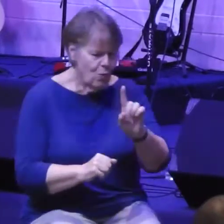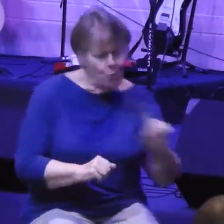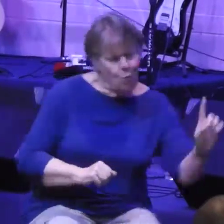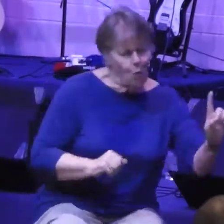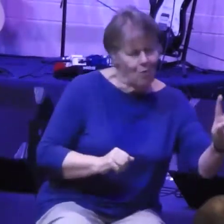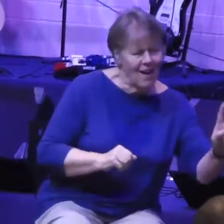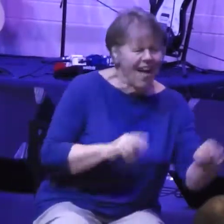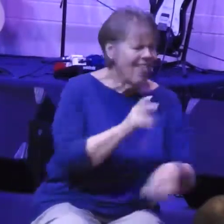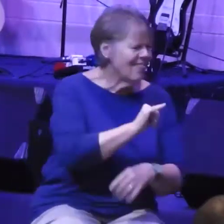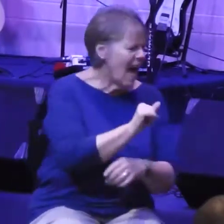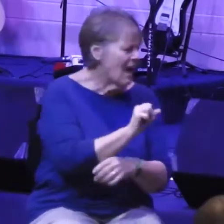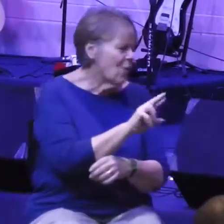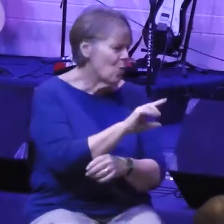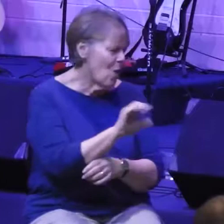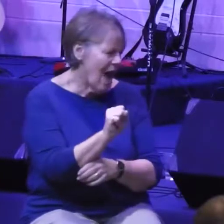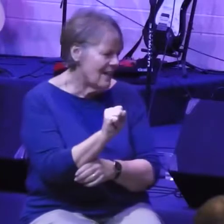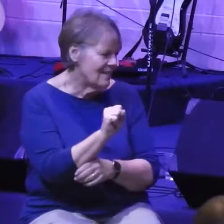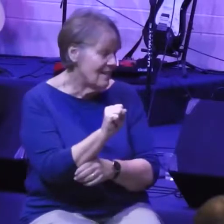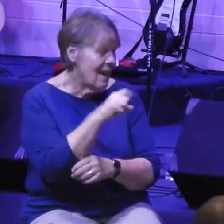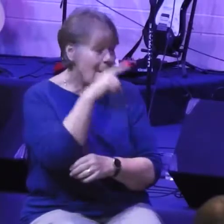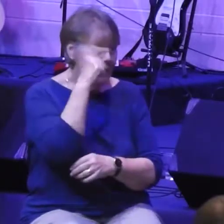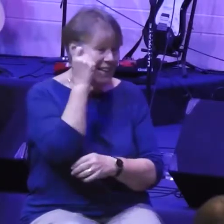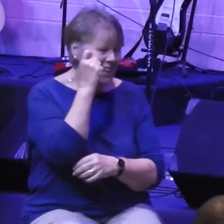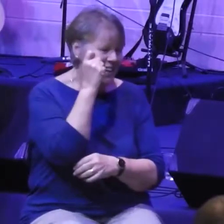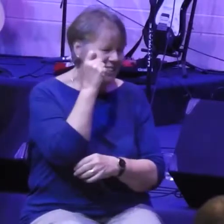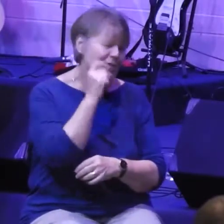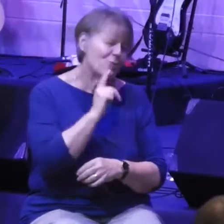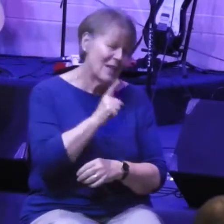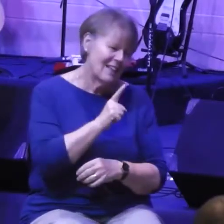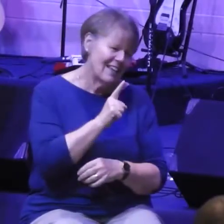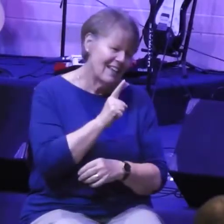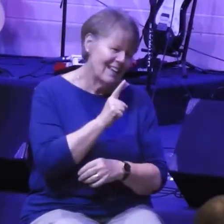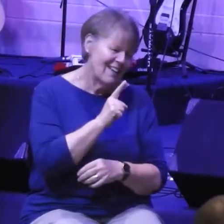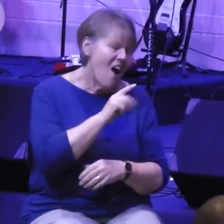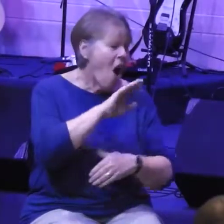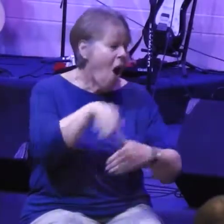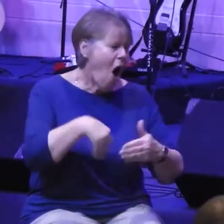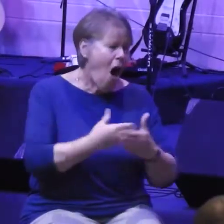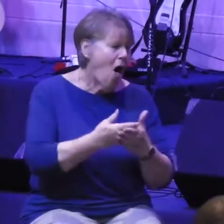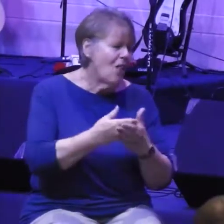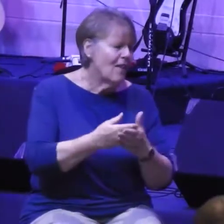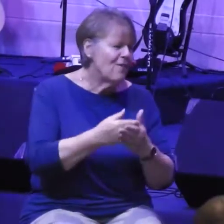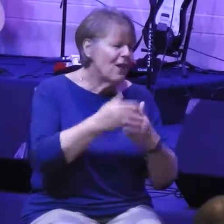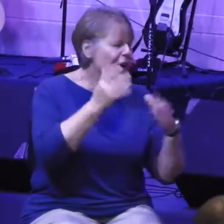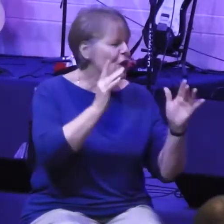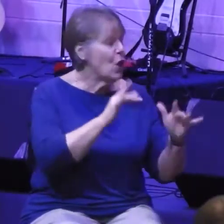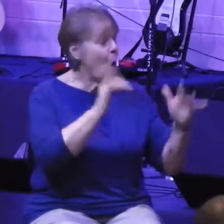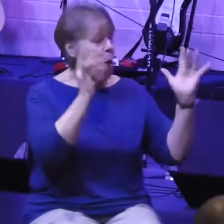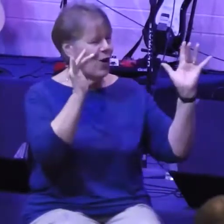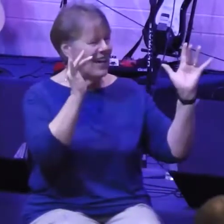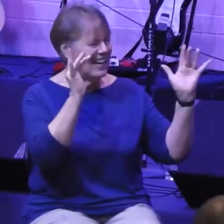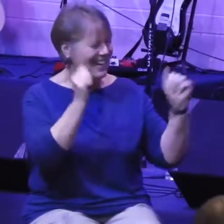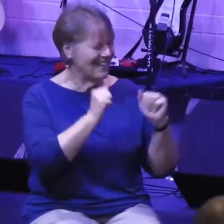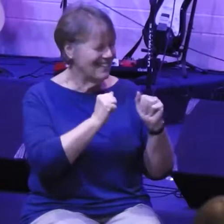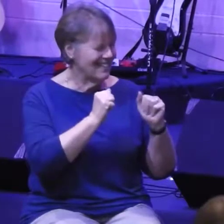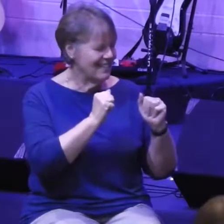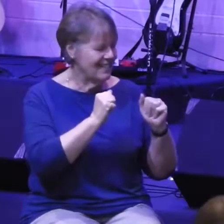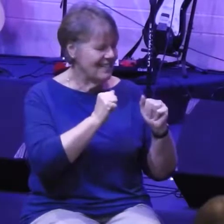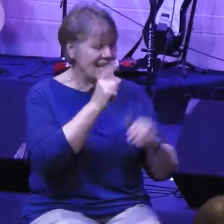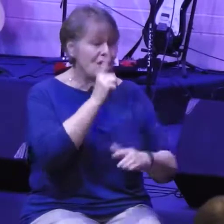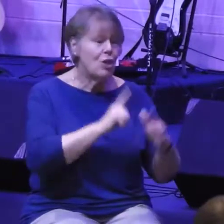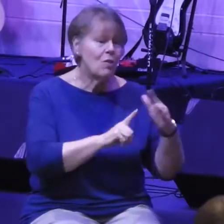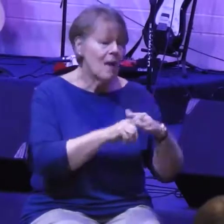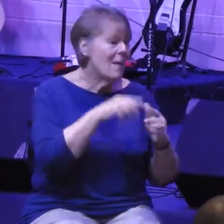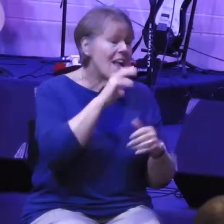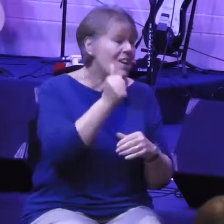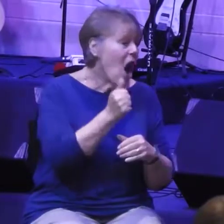Barkley could, because all the real glory shows up when you can... What am I doing here? There we go. All the glory is won, not